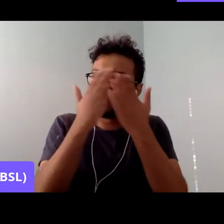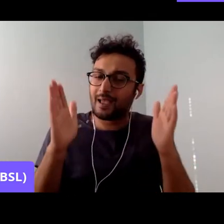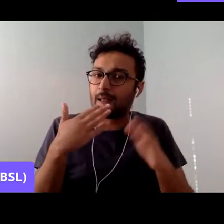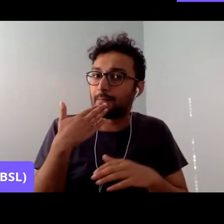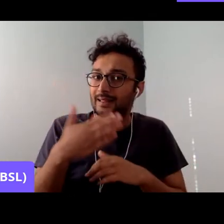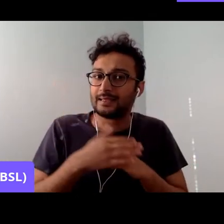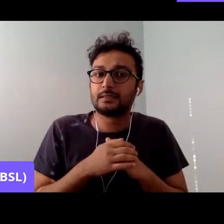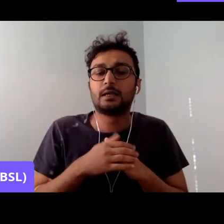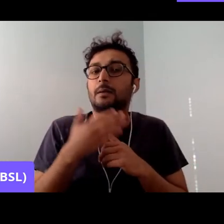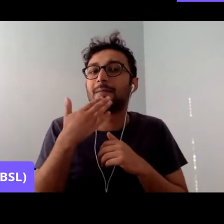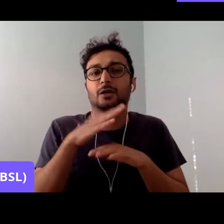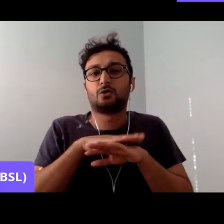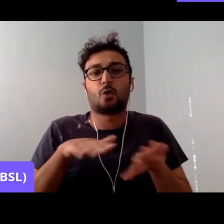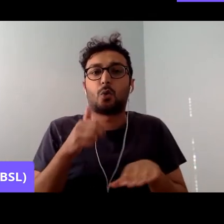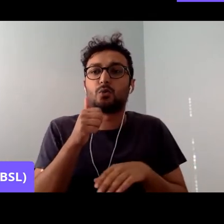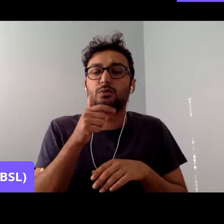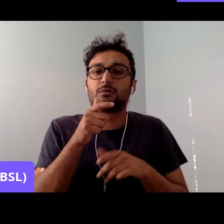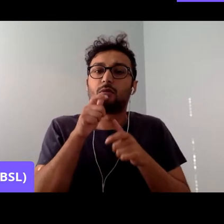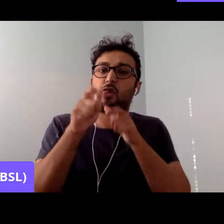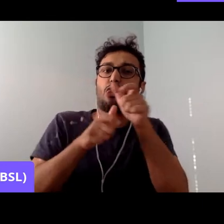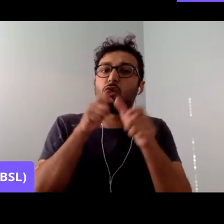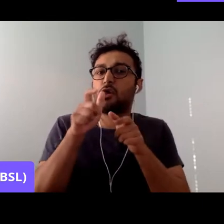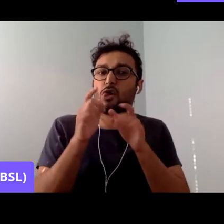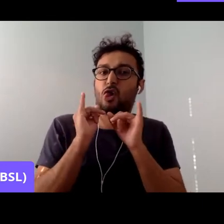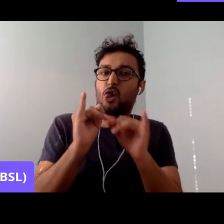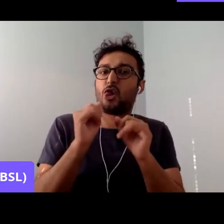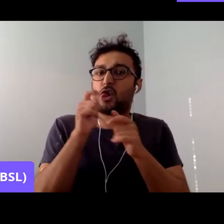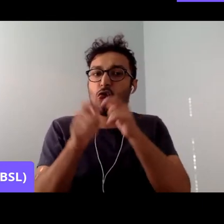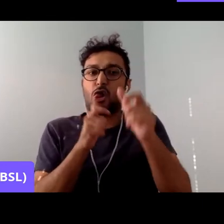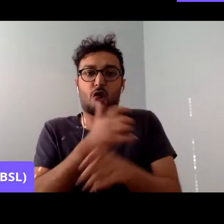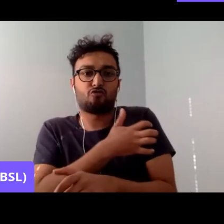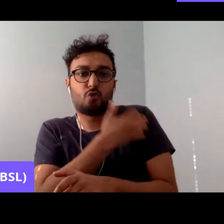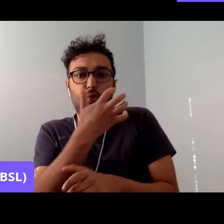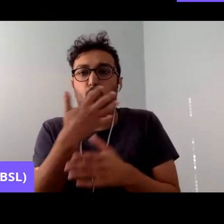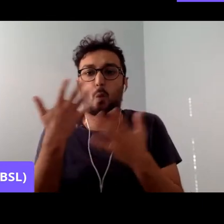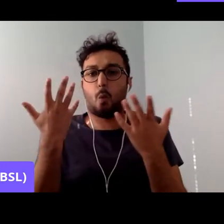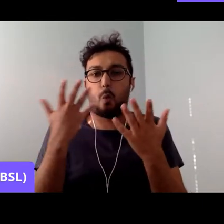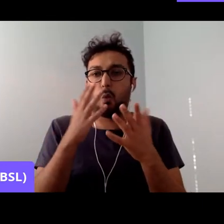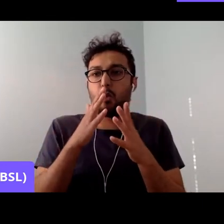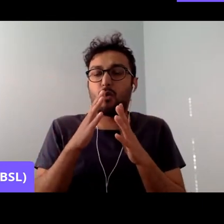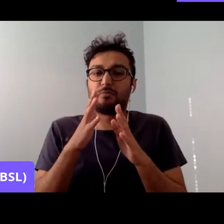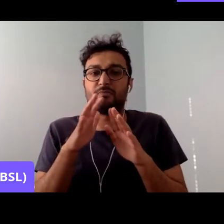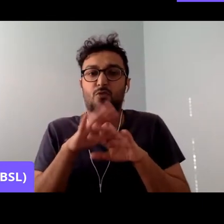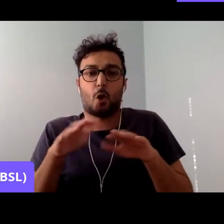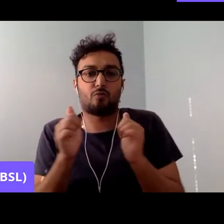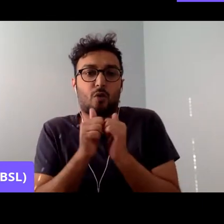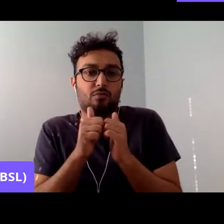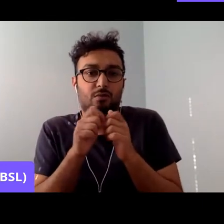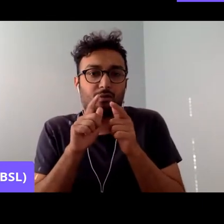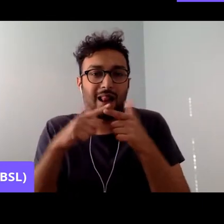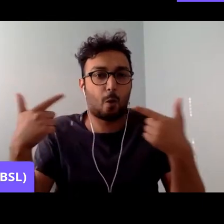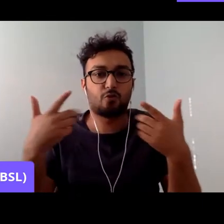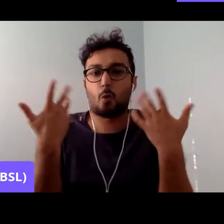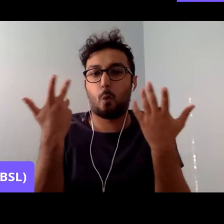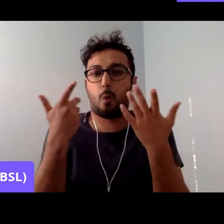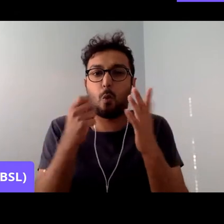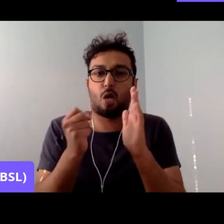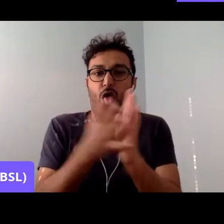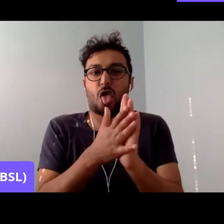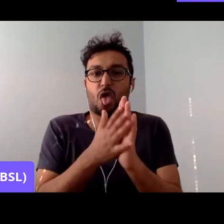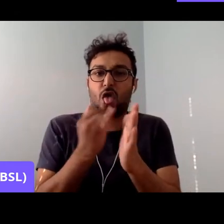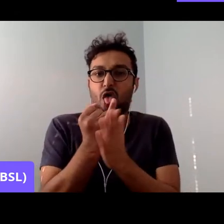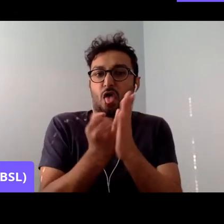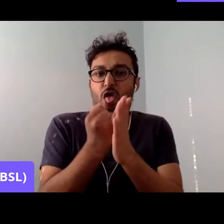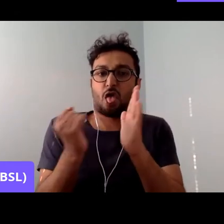Please don't use inappropriate, rude, or unkind language. And please don't spam. Participants who